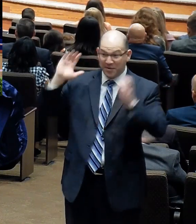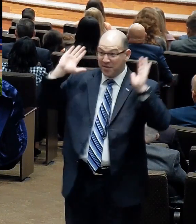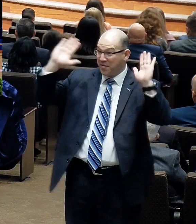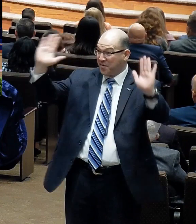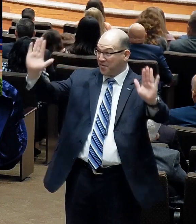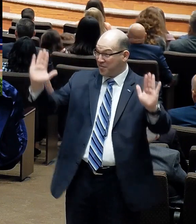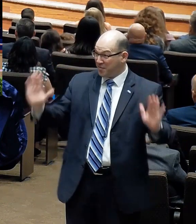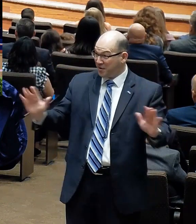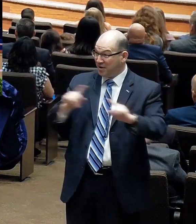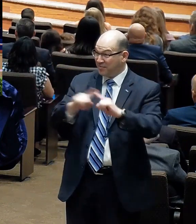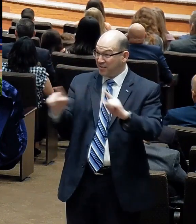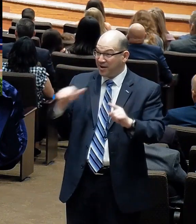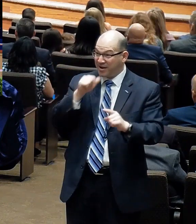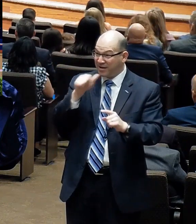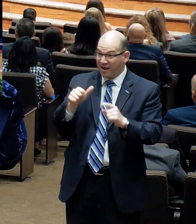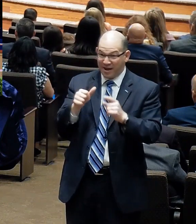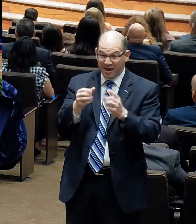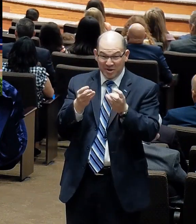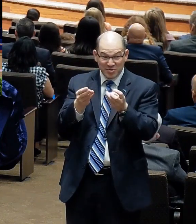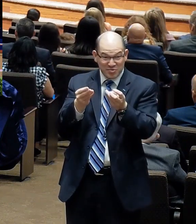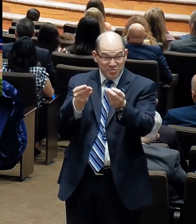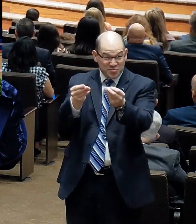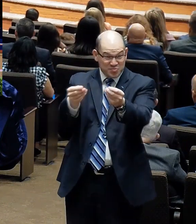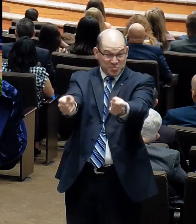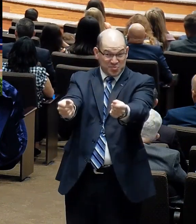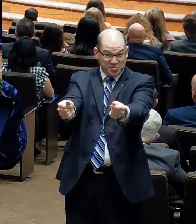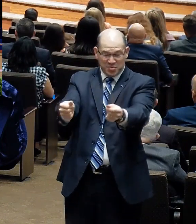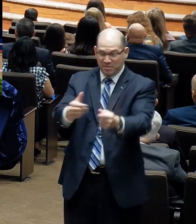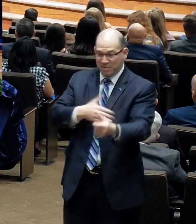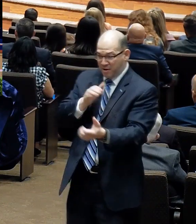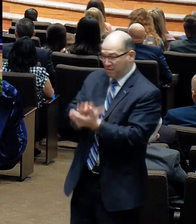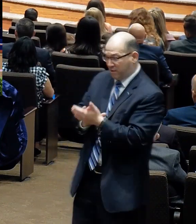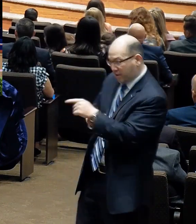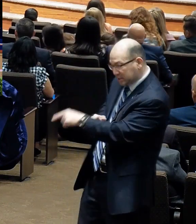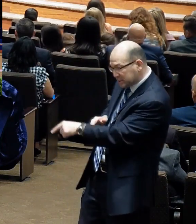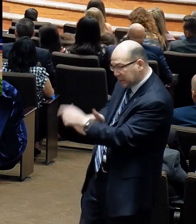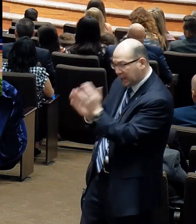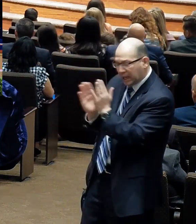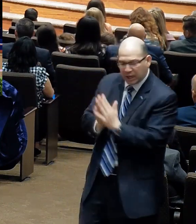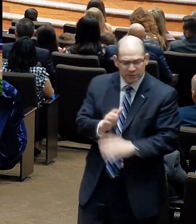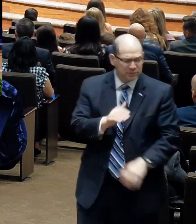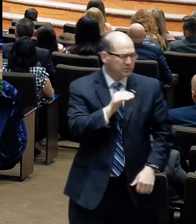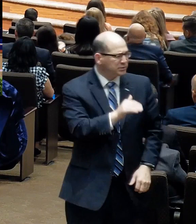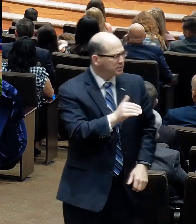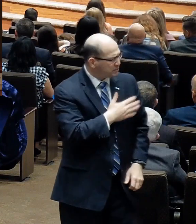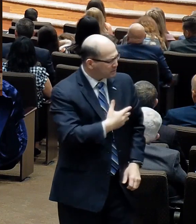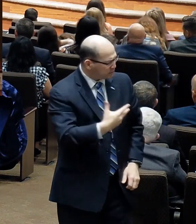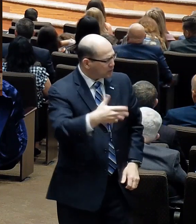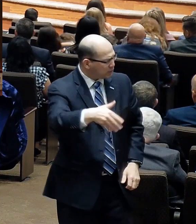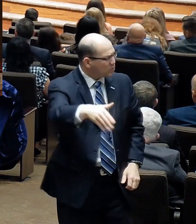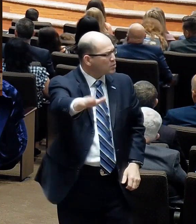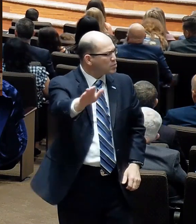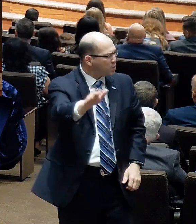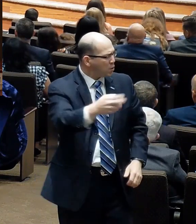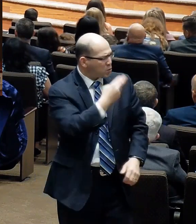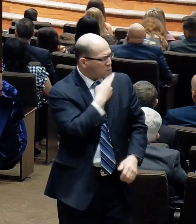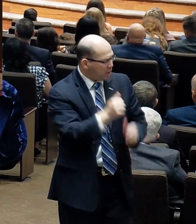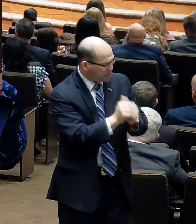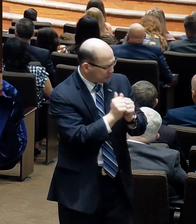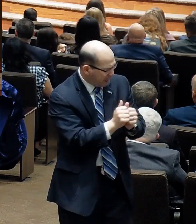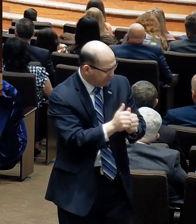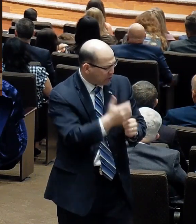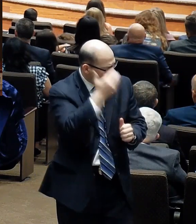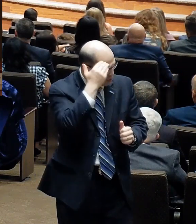been smooth sailing. My wife recently asked me to take her to one of those restaurants where they make the food in front of you. You know what I'm talking about?